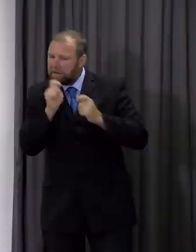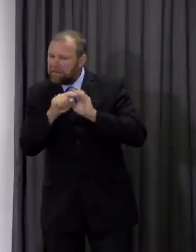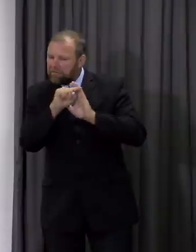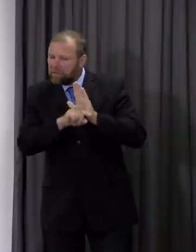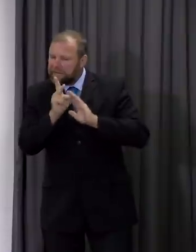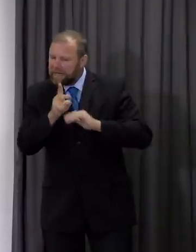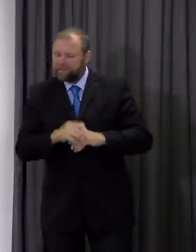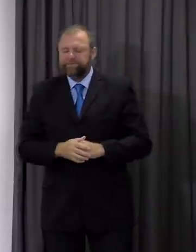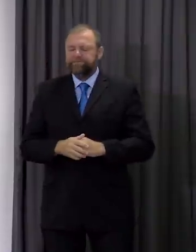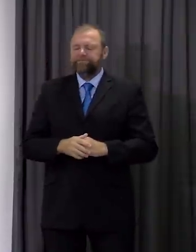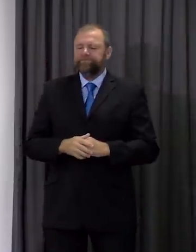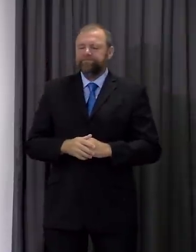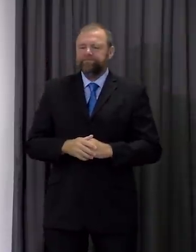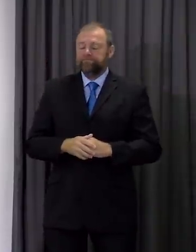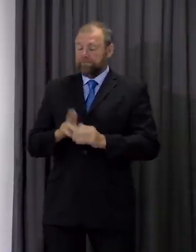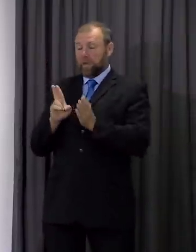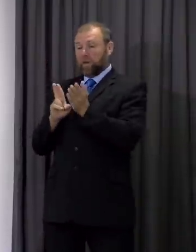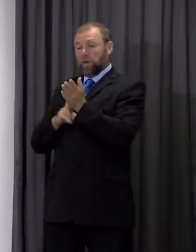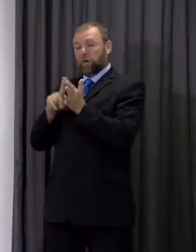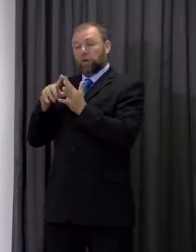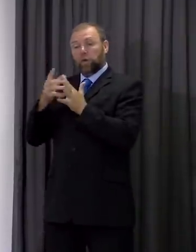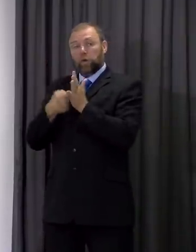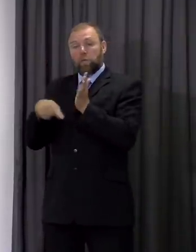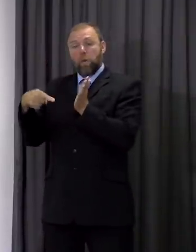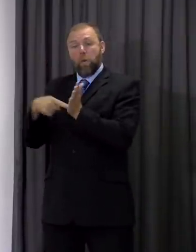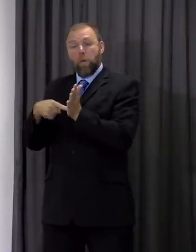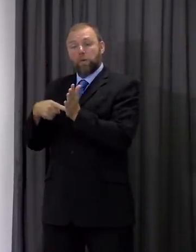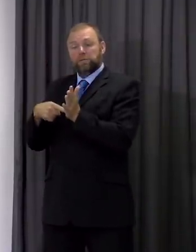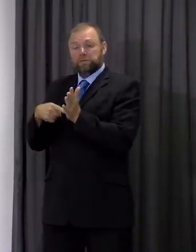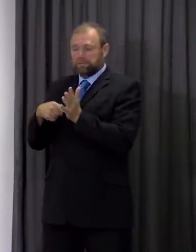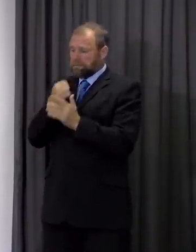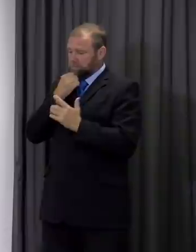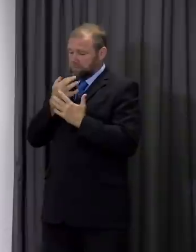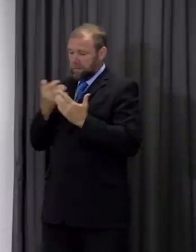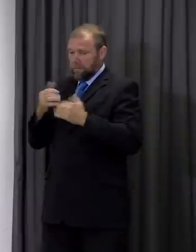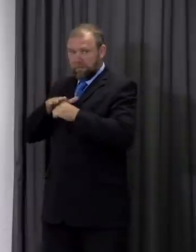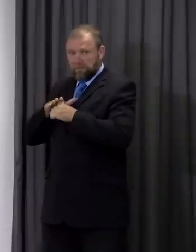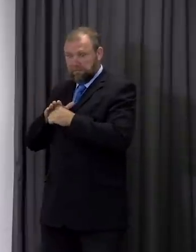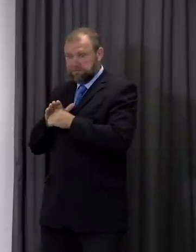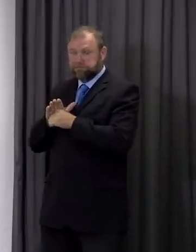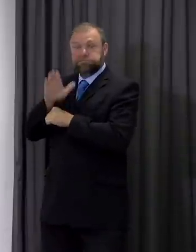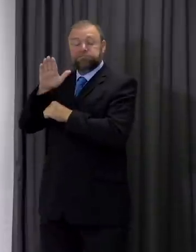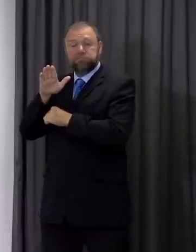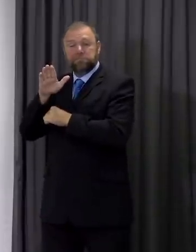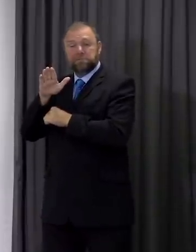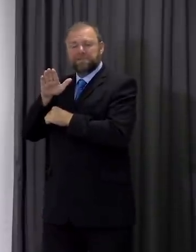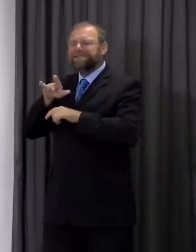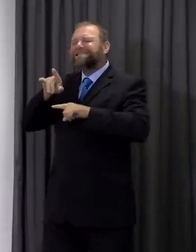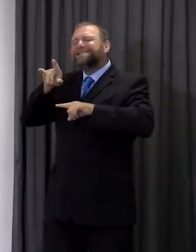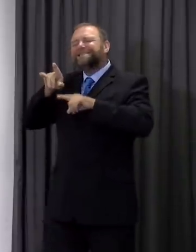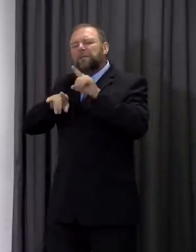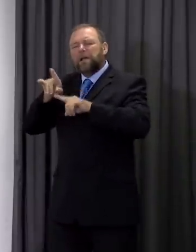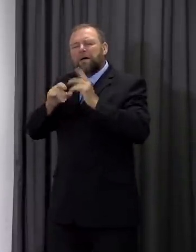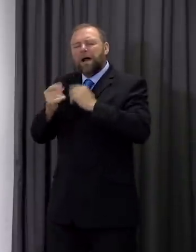In Newport, we're seeing a rapid rise in cases, following a similar pattern to what we saw earlier in